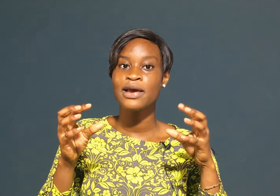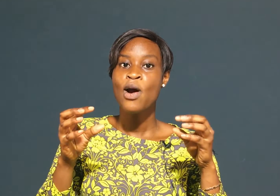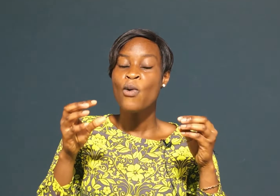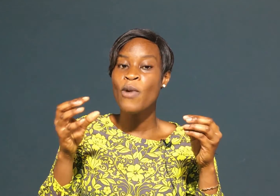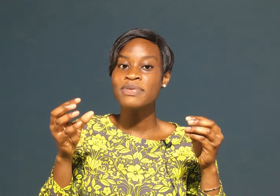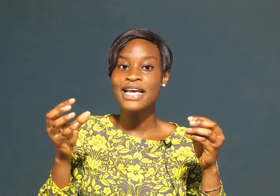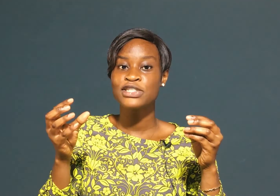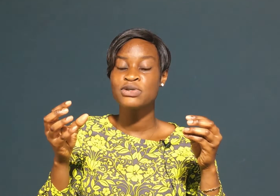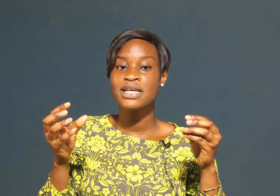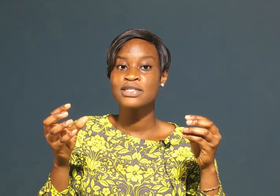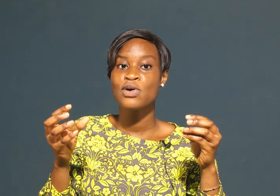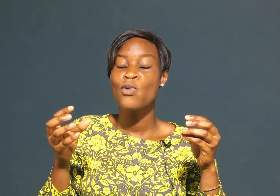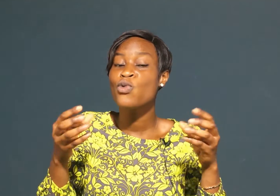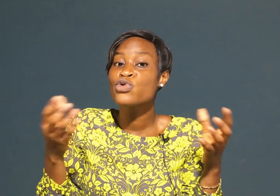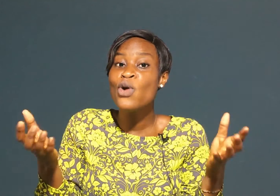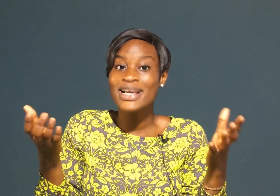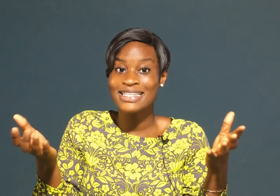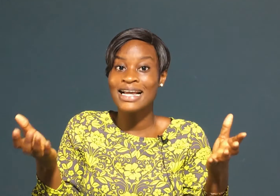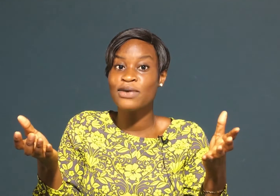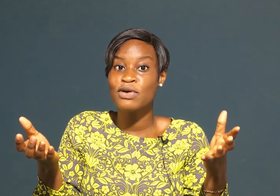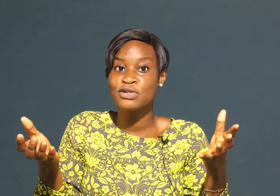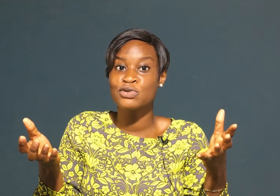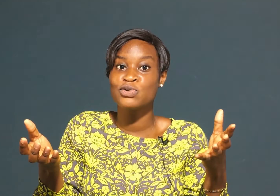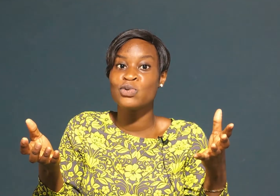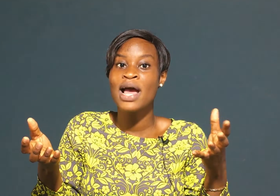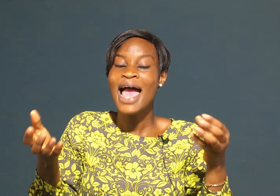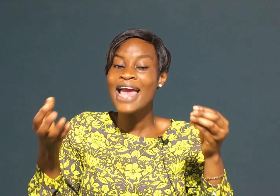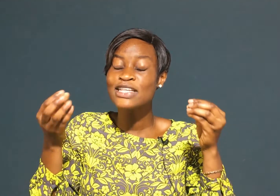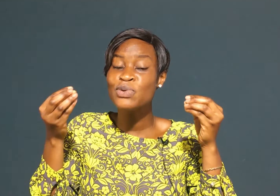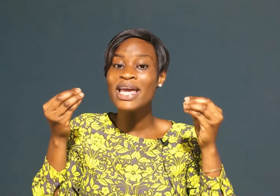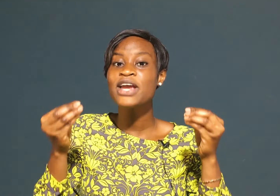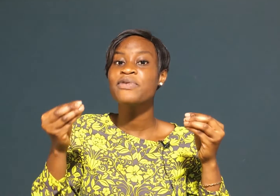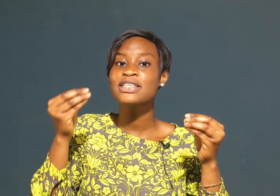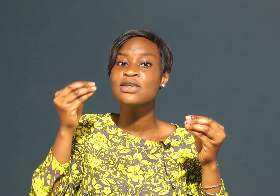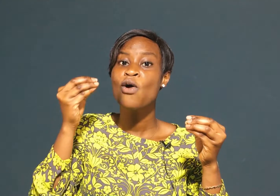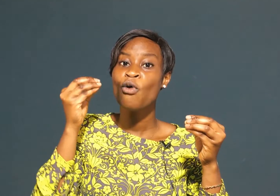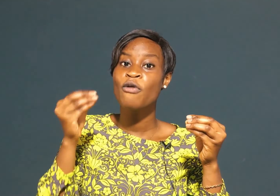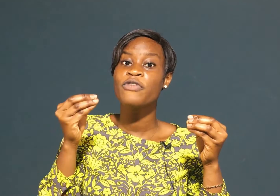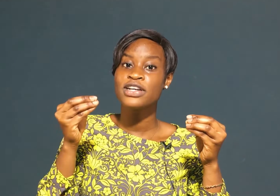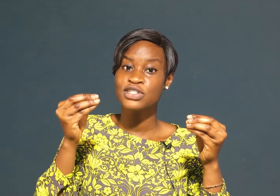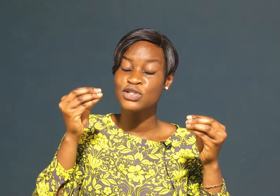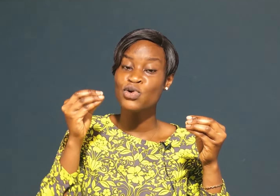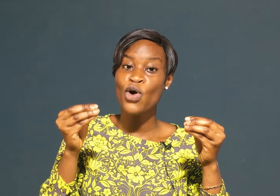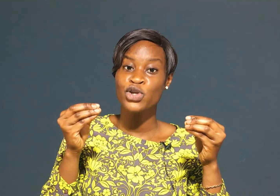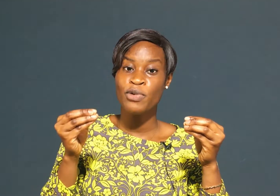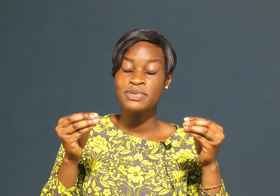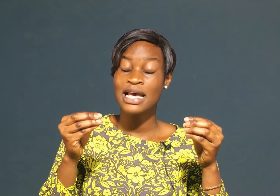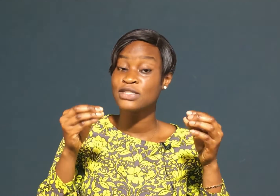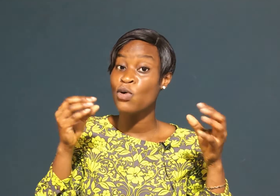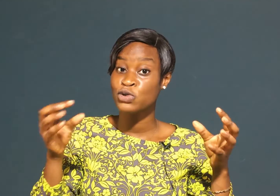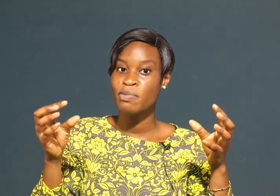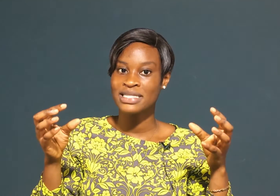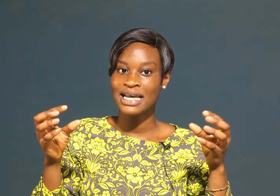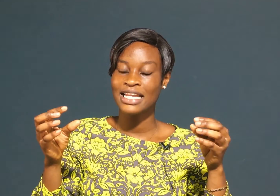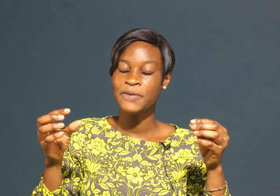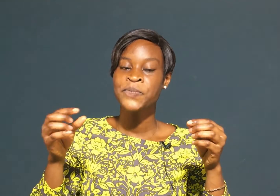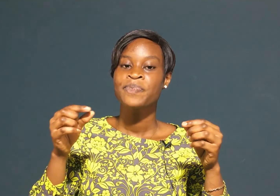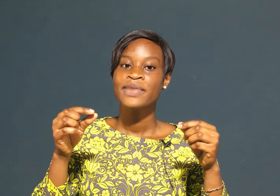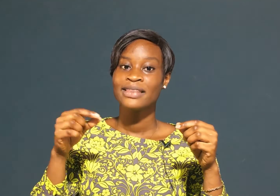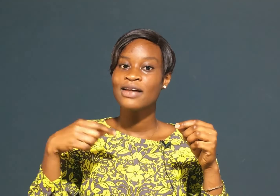website users will know exactly what to do and it will increase conversions on your websites automatically now